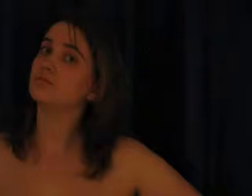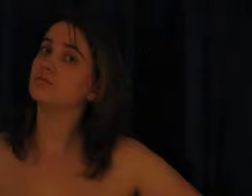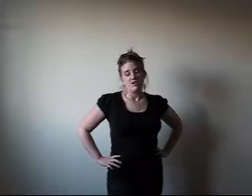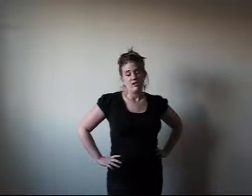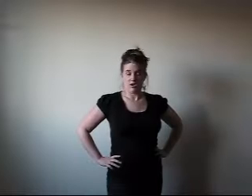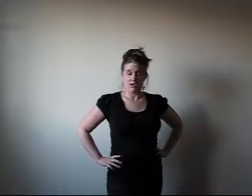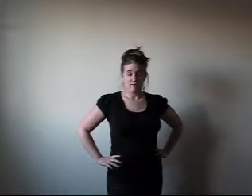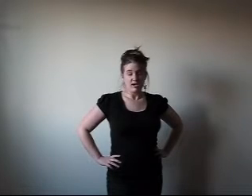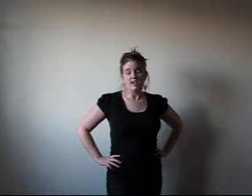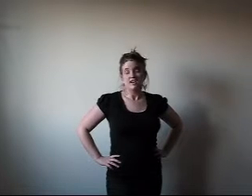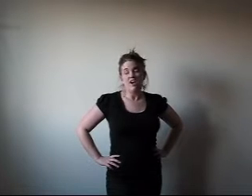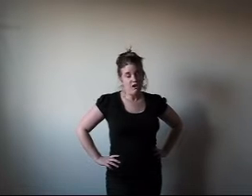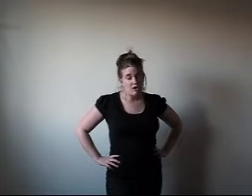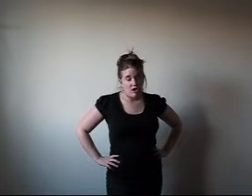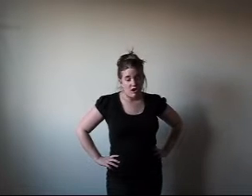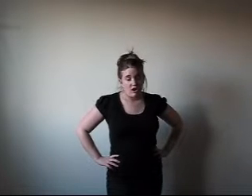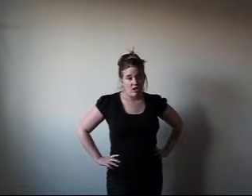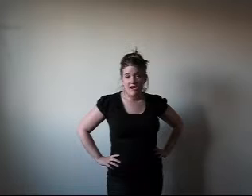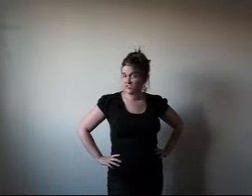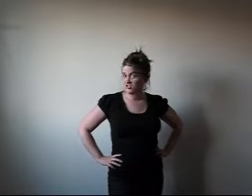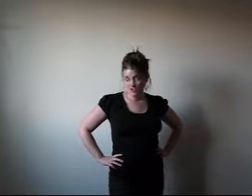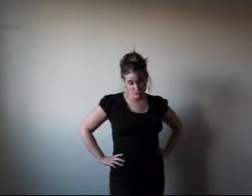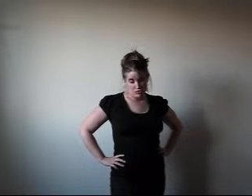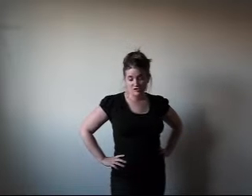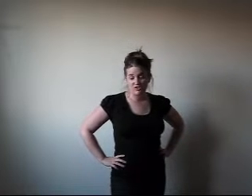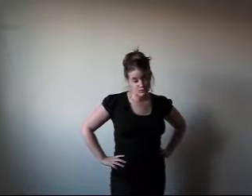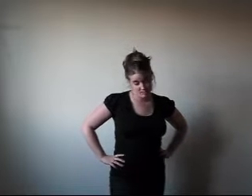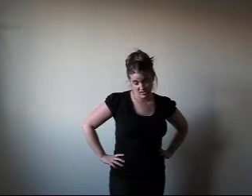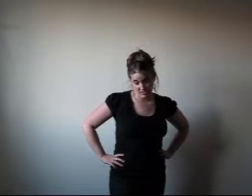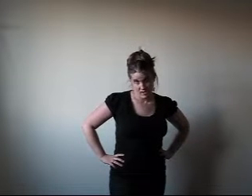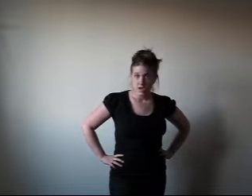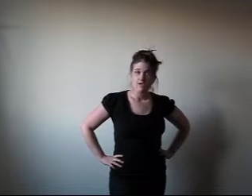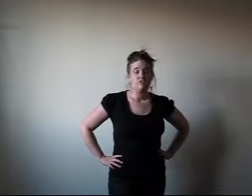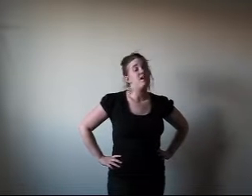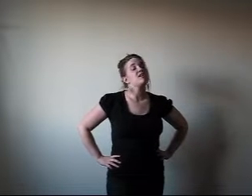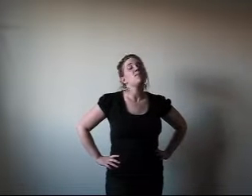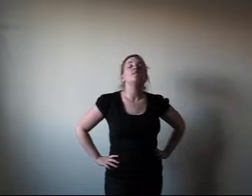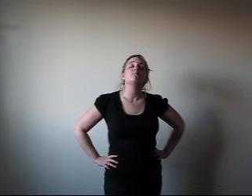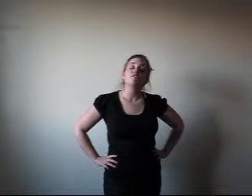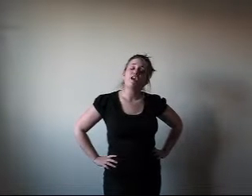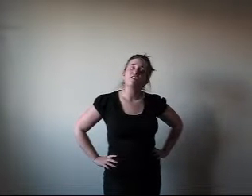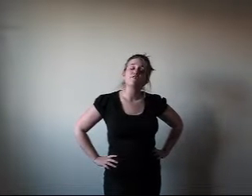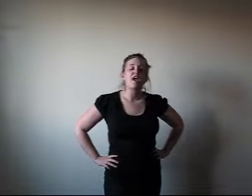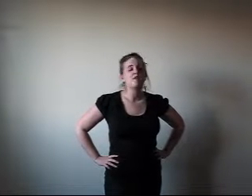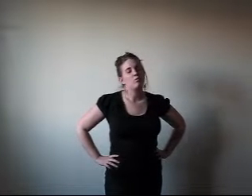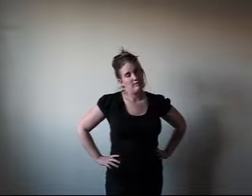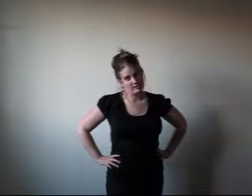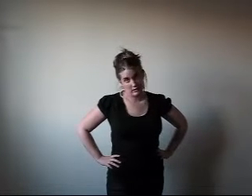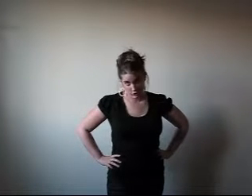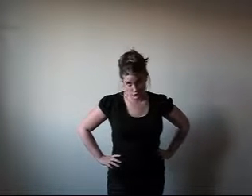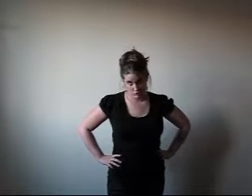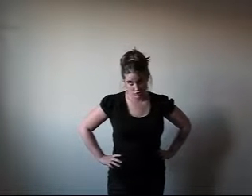God made alcohol as a social lubricant to make men brave and women loose.